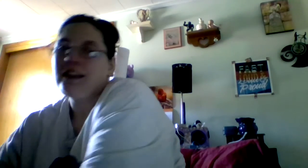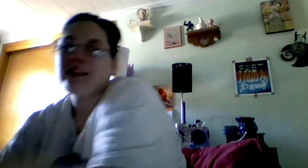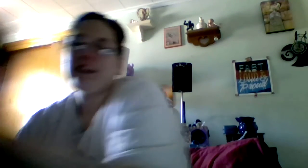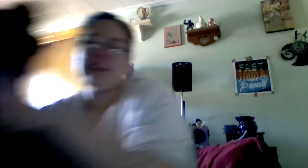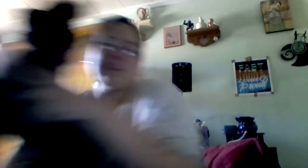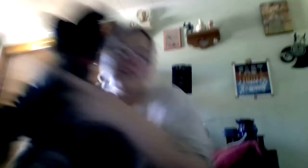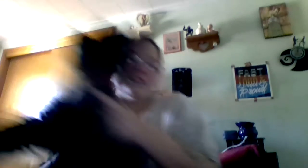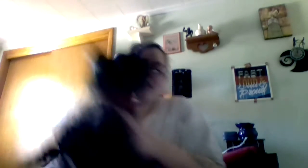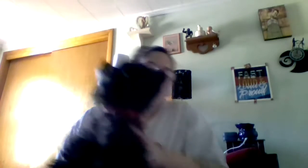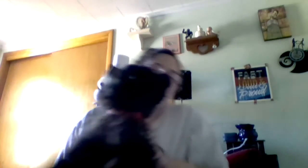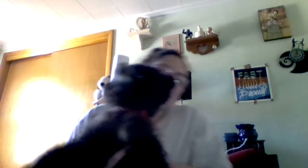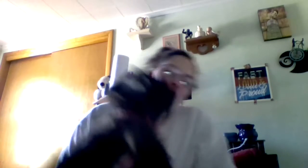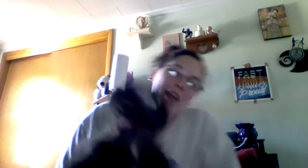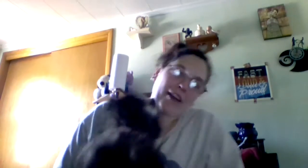This is bear.